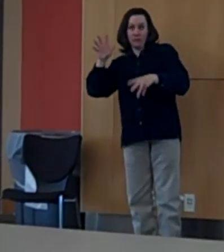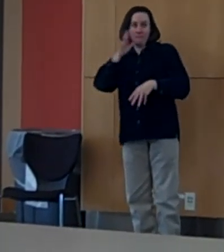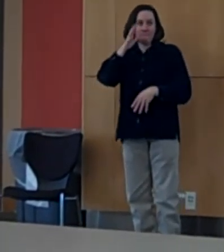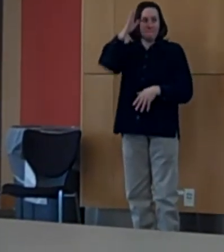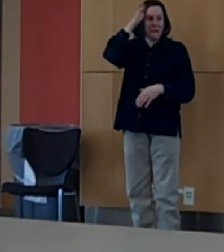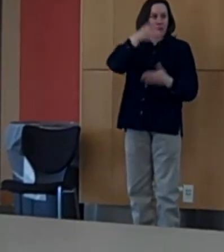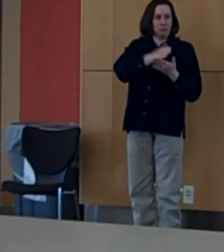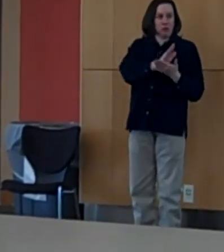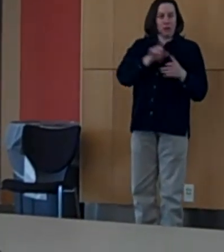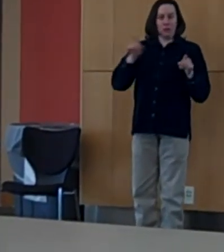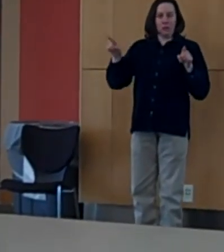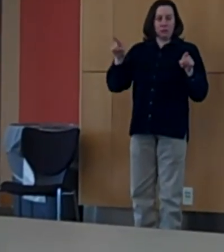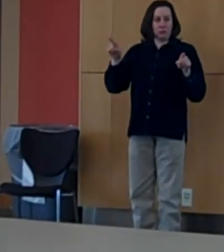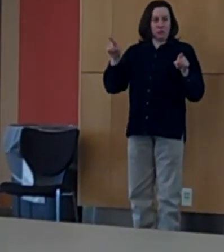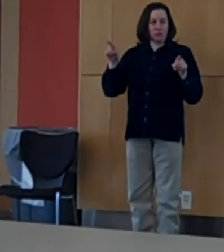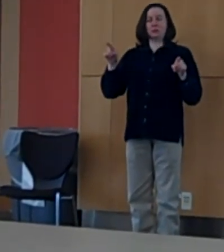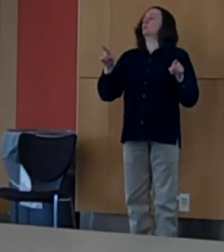rights of the child's education.